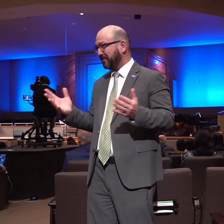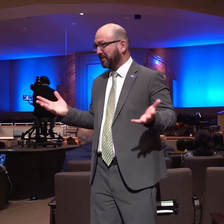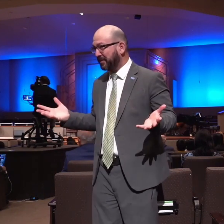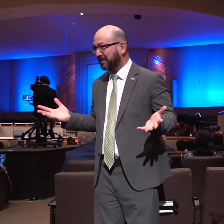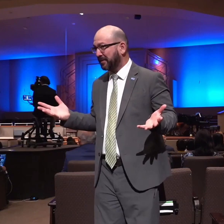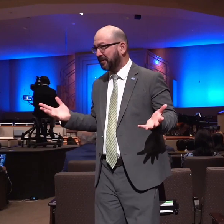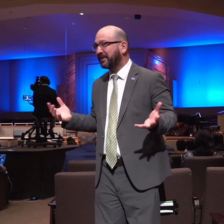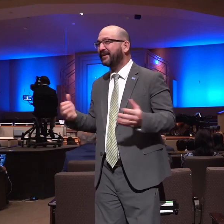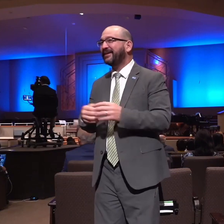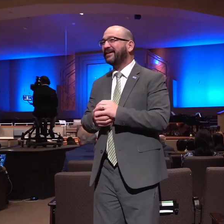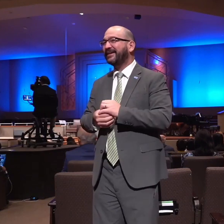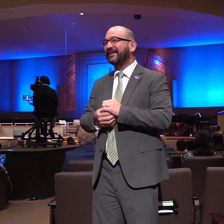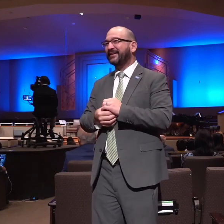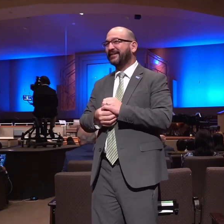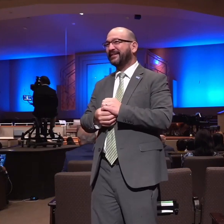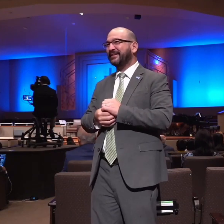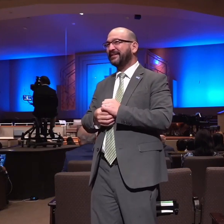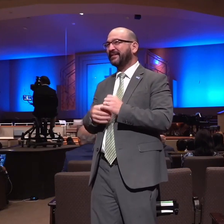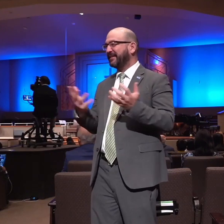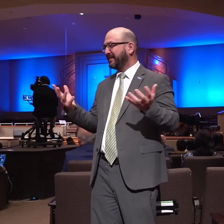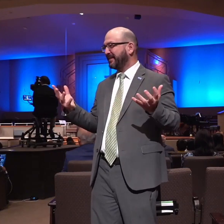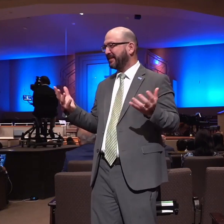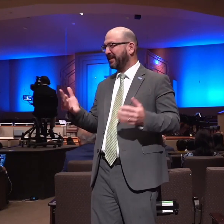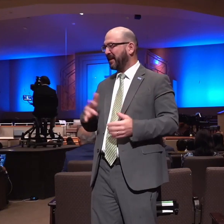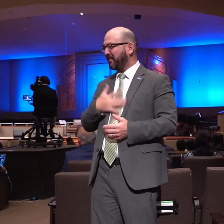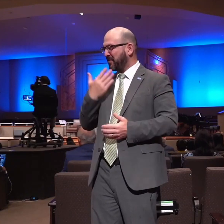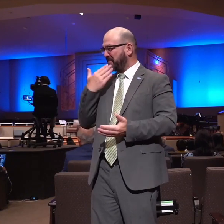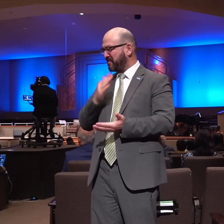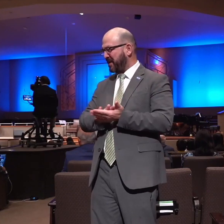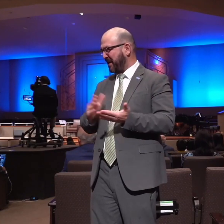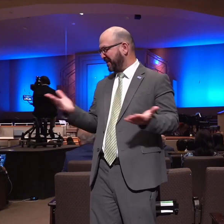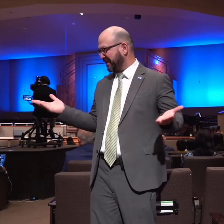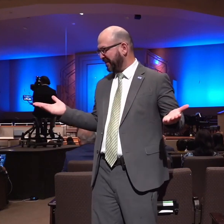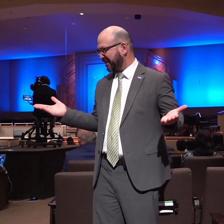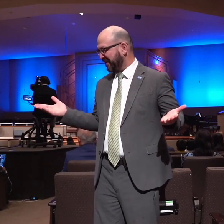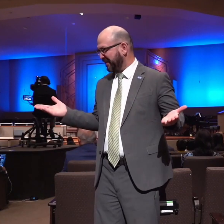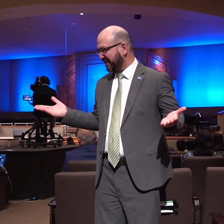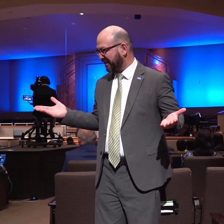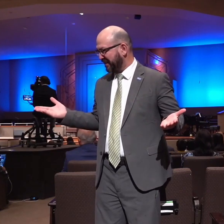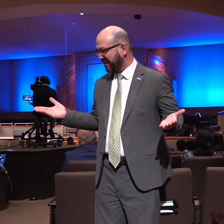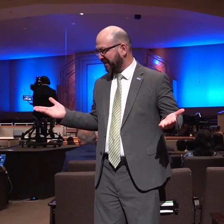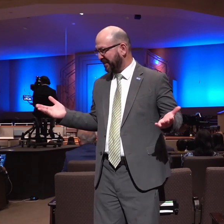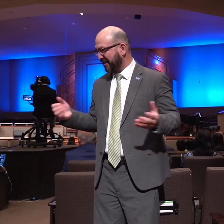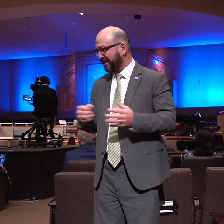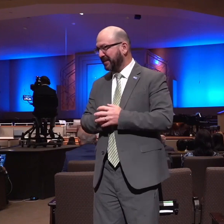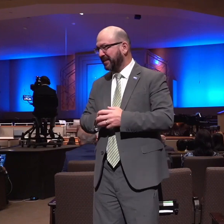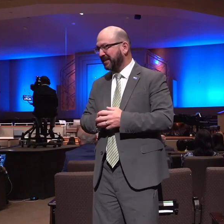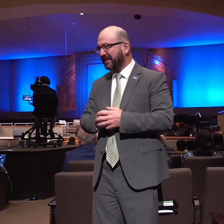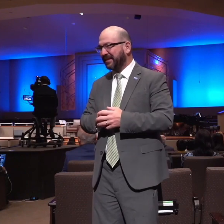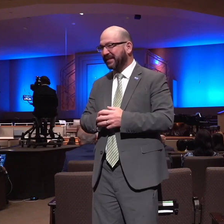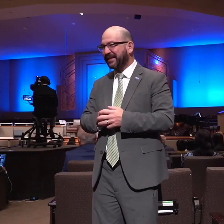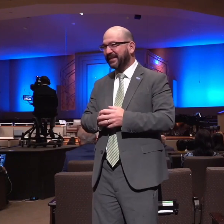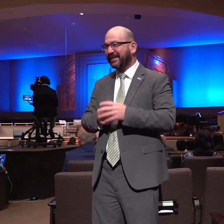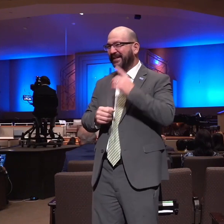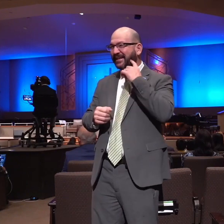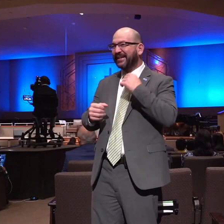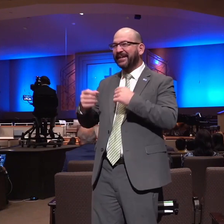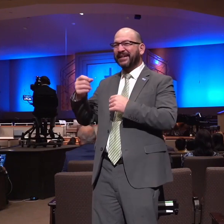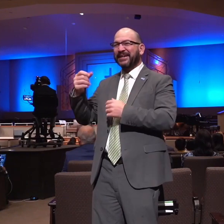but that that kind of made me feel bad I don't know why I guess anybody can preach it takes some real skill to lead music I'll tell